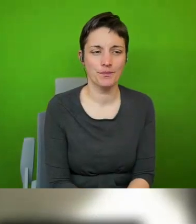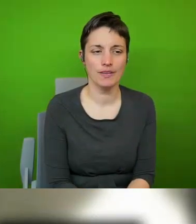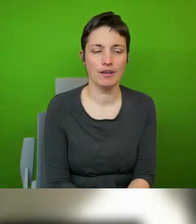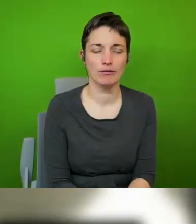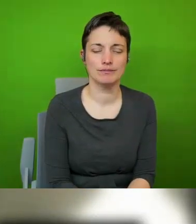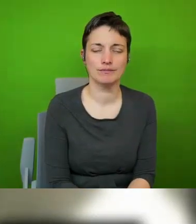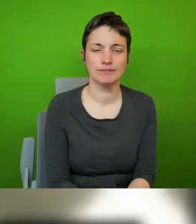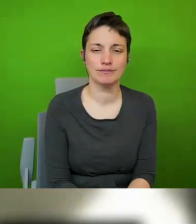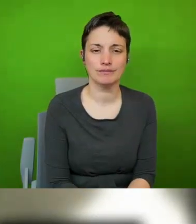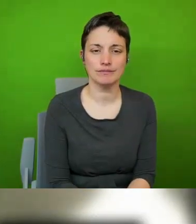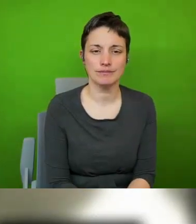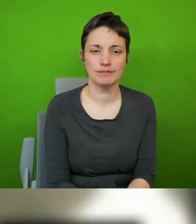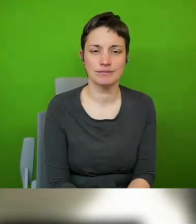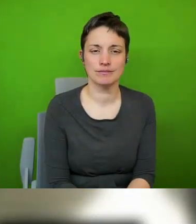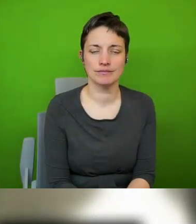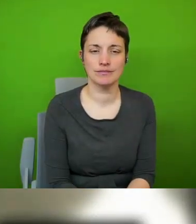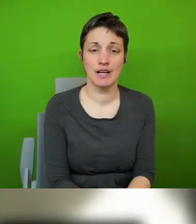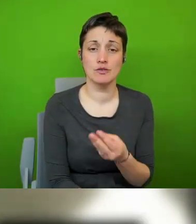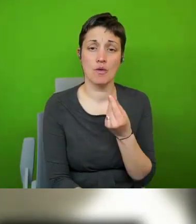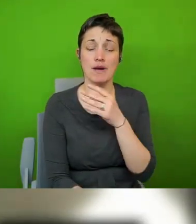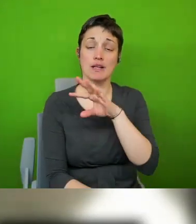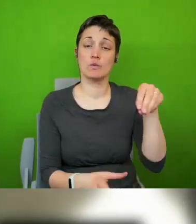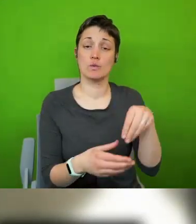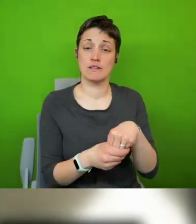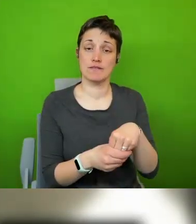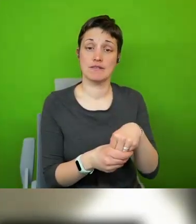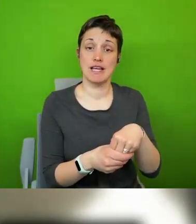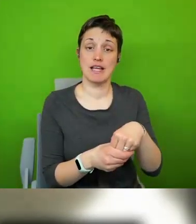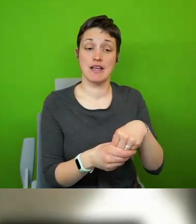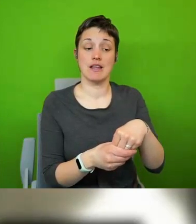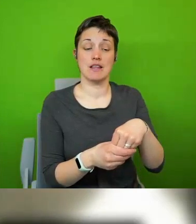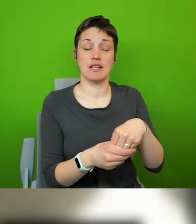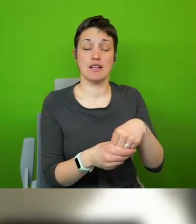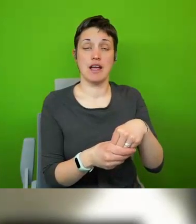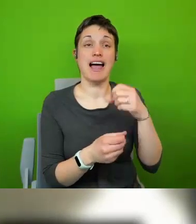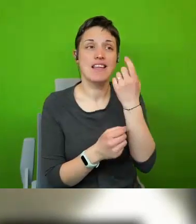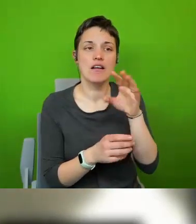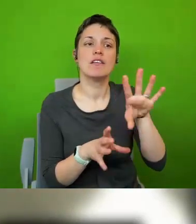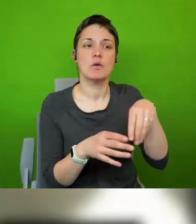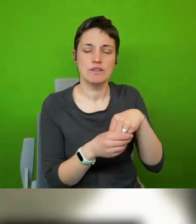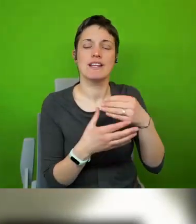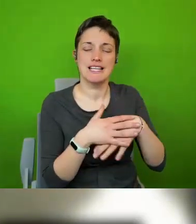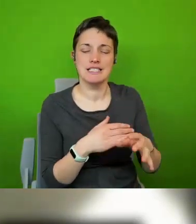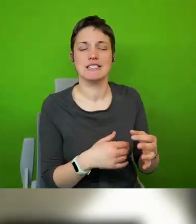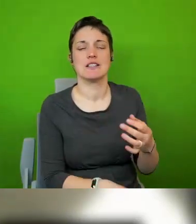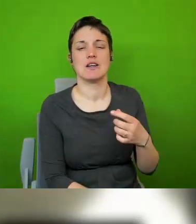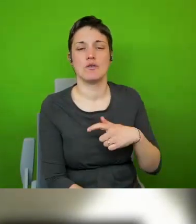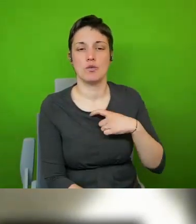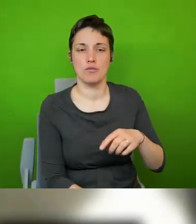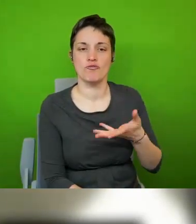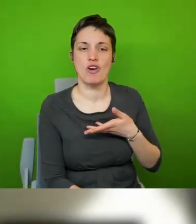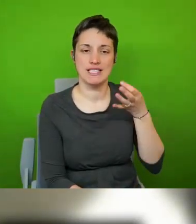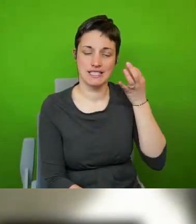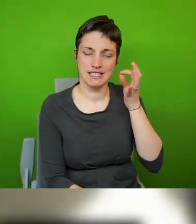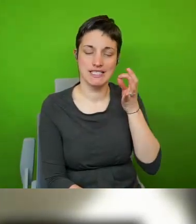there is some inclusiveness i think in the idea of human rights city in which it needs to take on board very different approaches